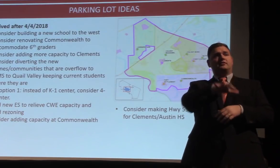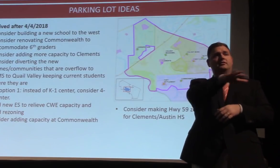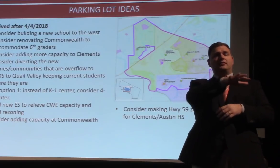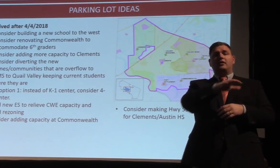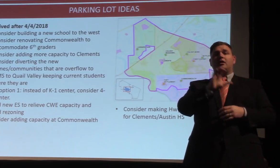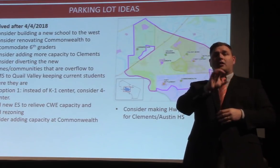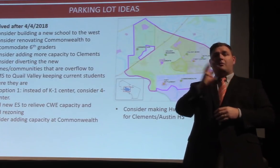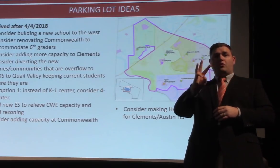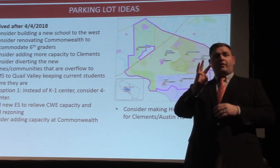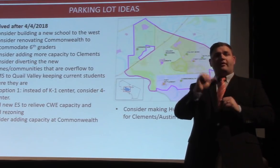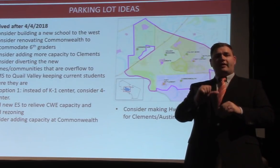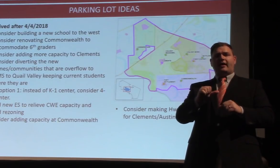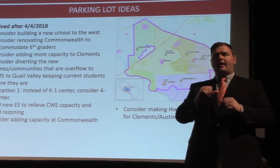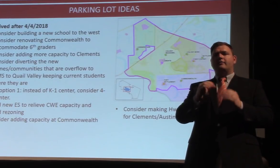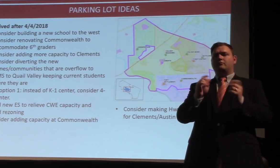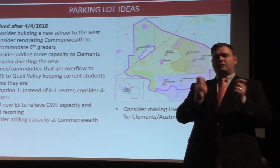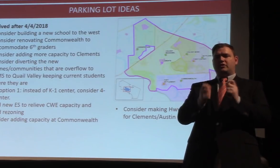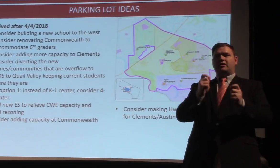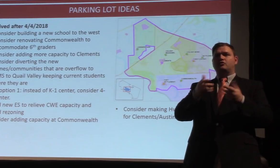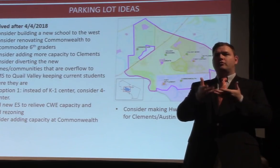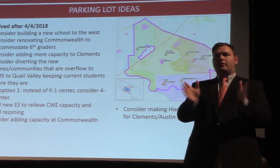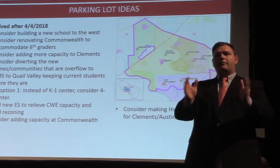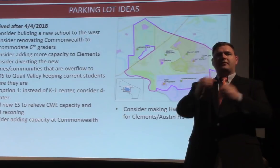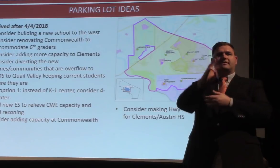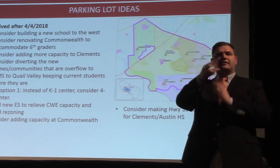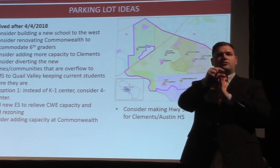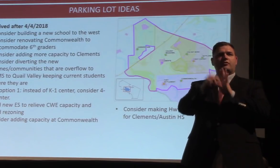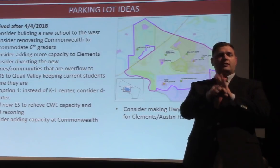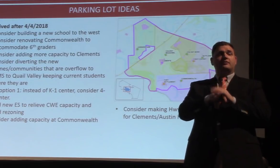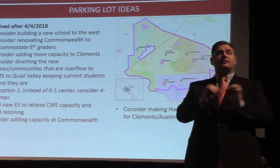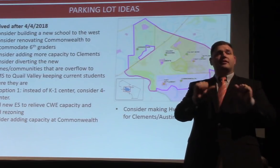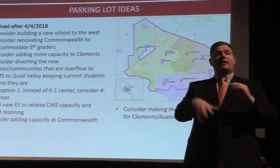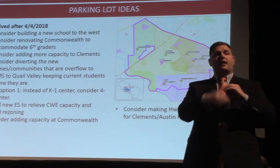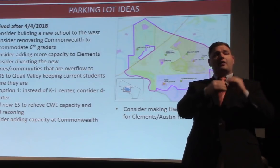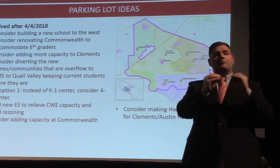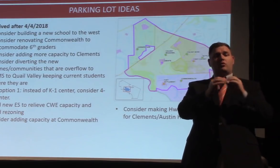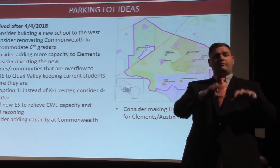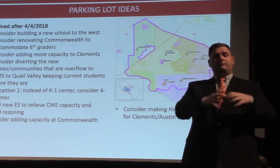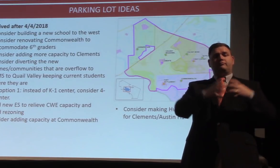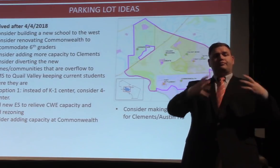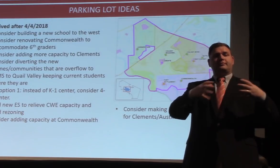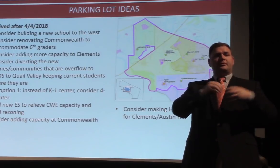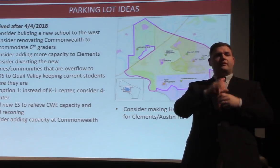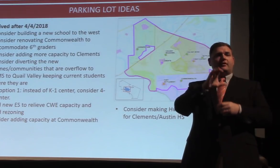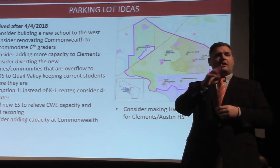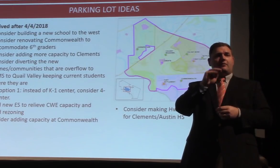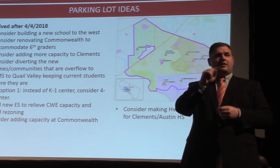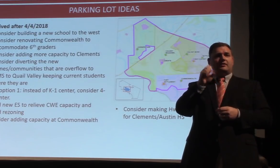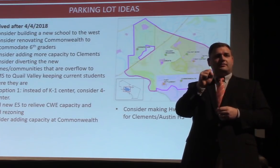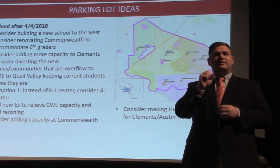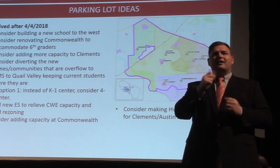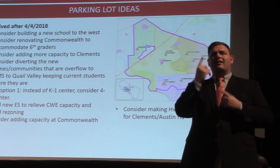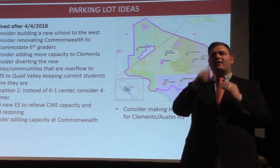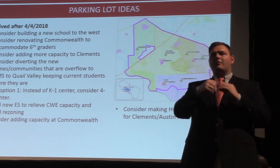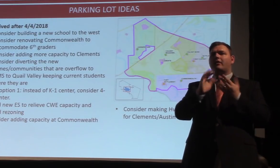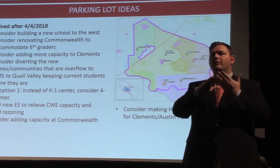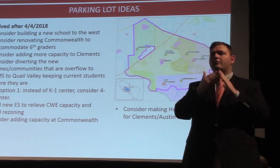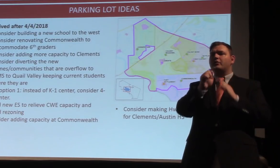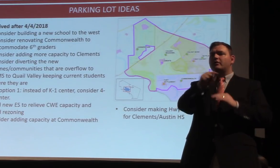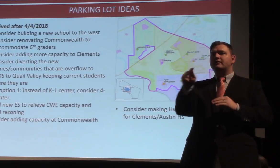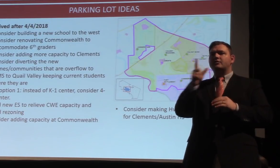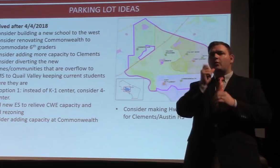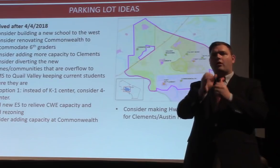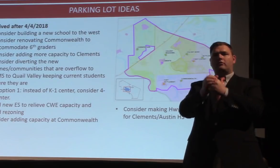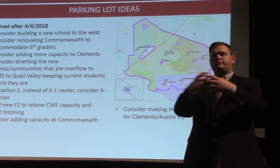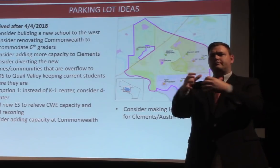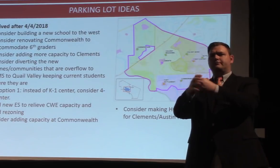to accommodate sixth graders. Consider adding more capacity to Clements. Consider diverting new homes or communities that are overflowing Fort Settlement